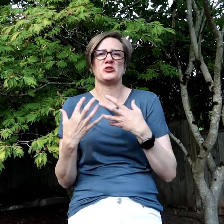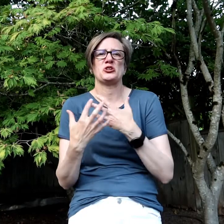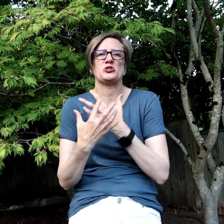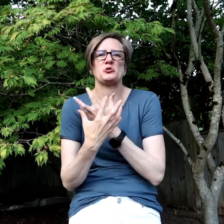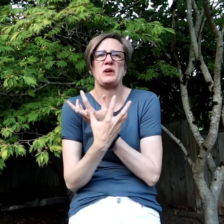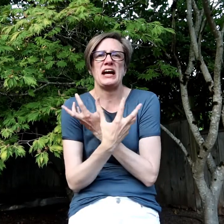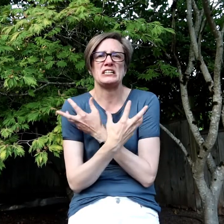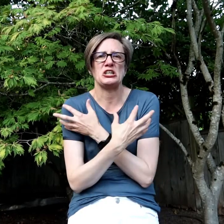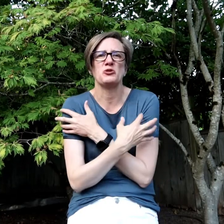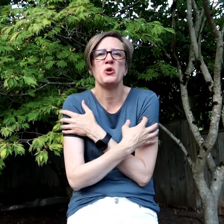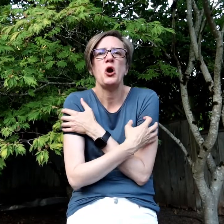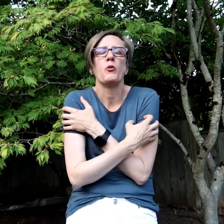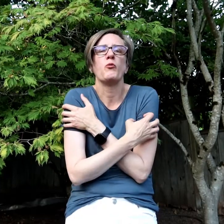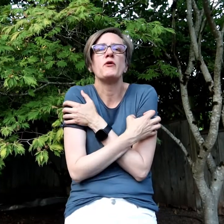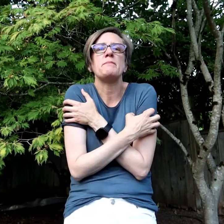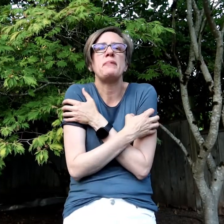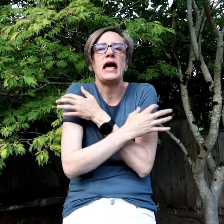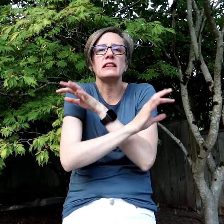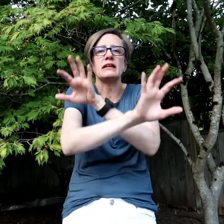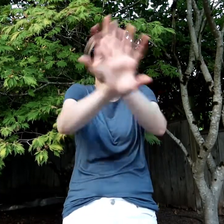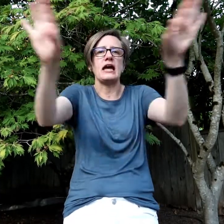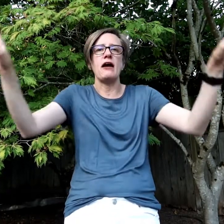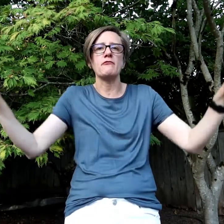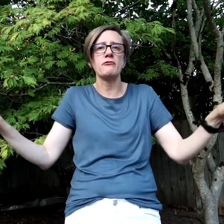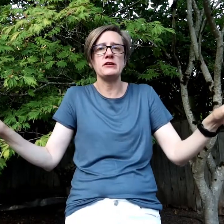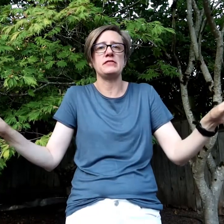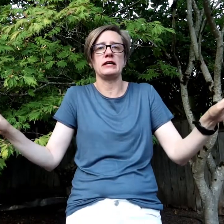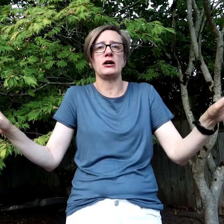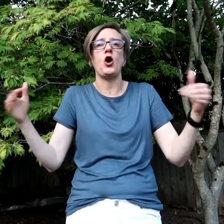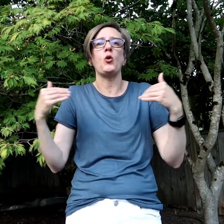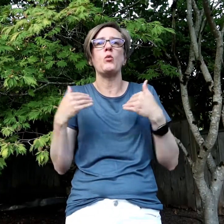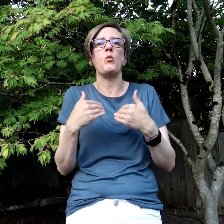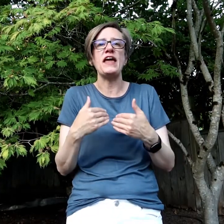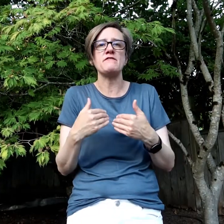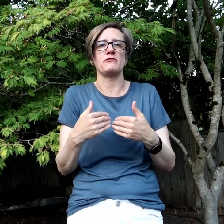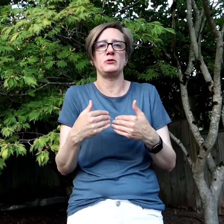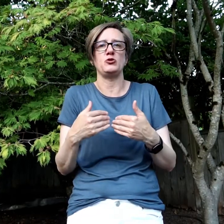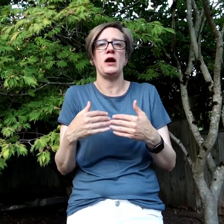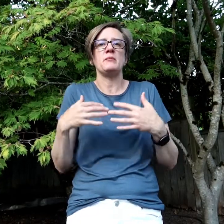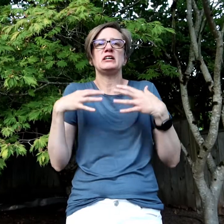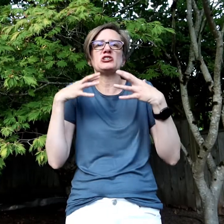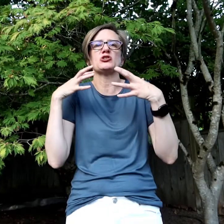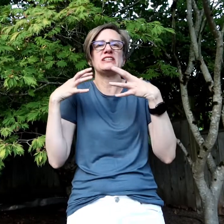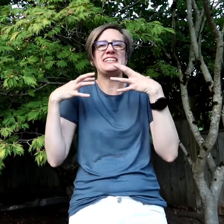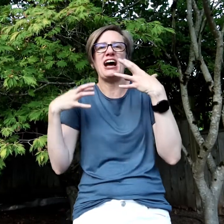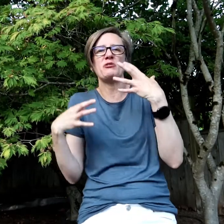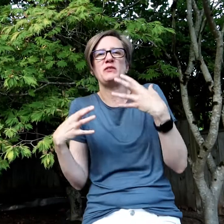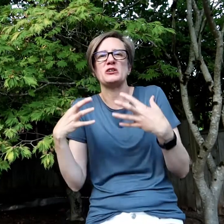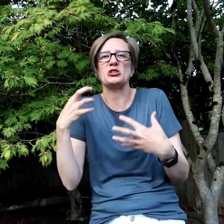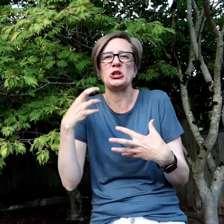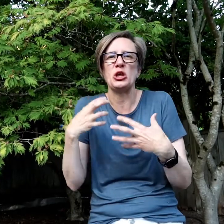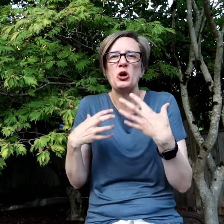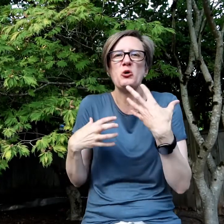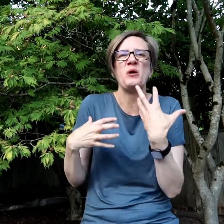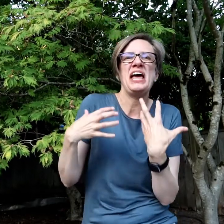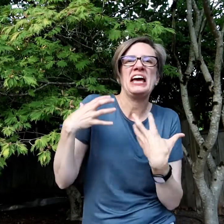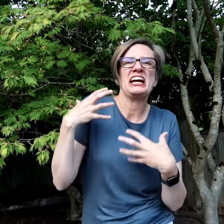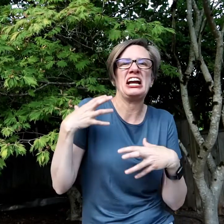contracting, you're repelling everything away from you because you're down in this low kind of